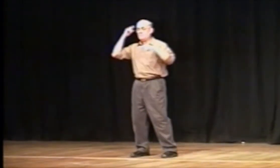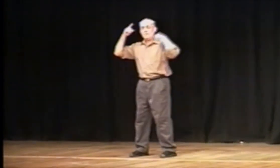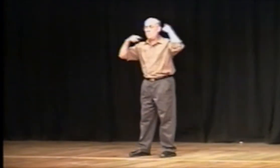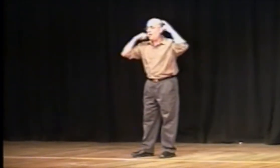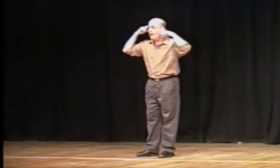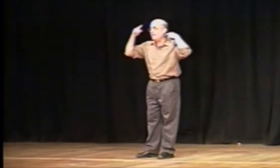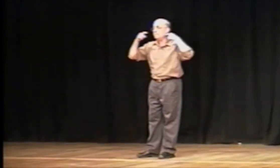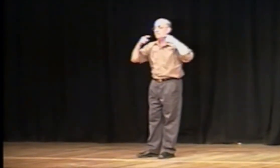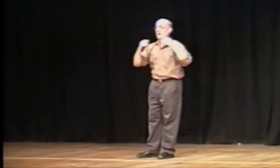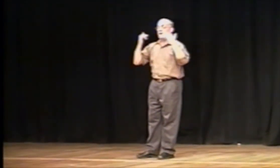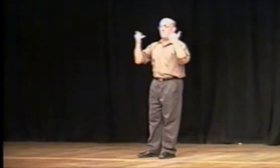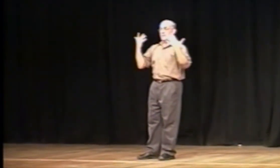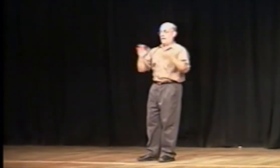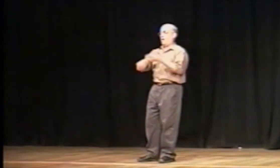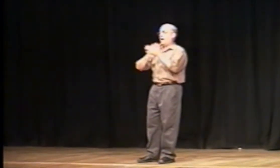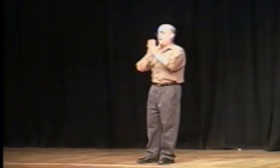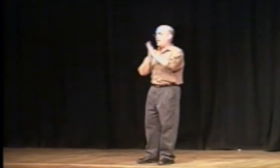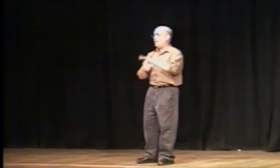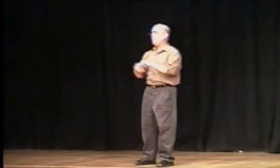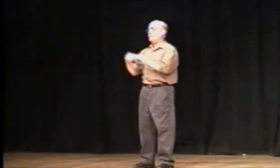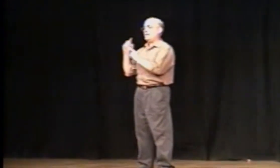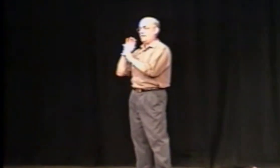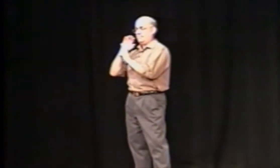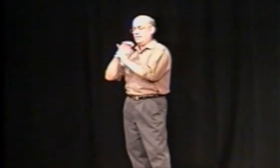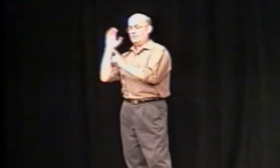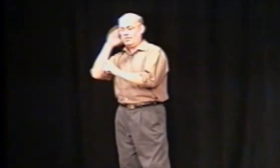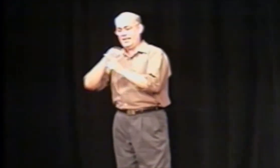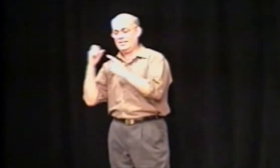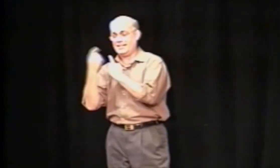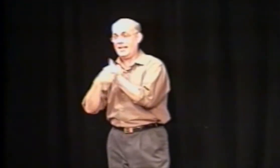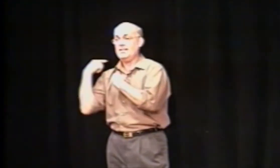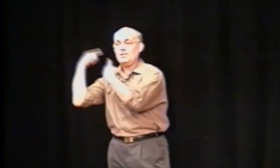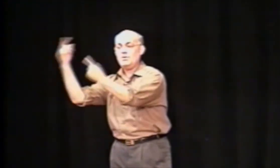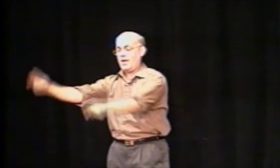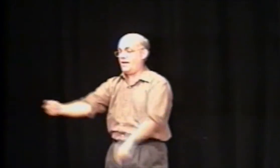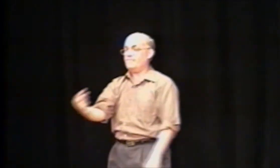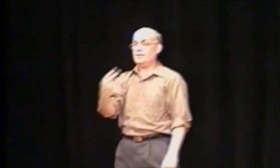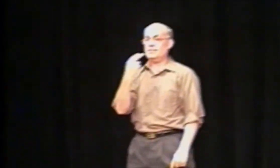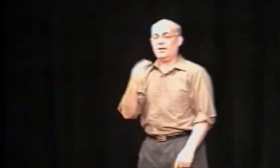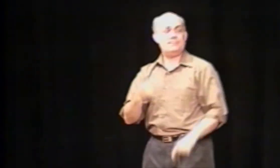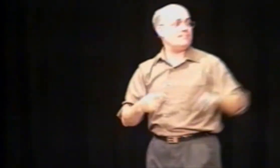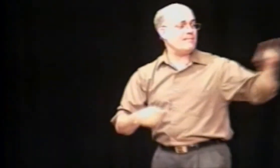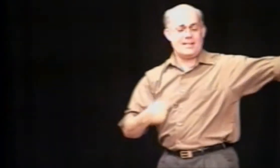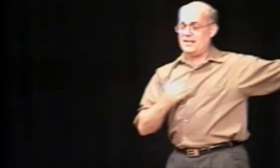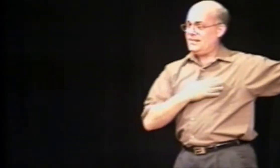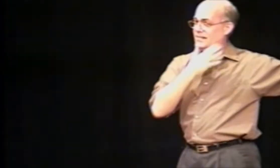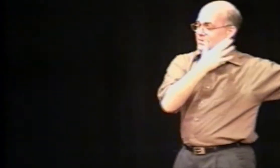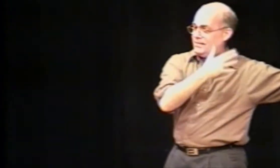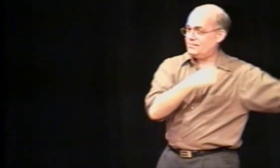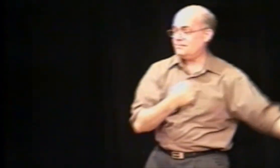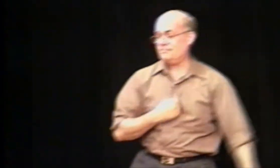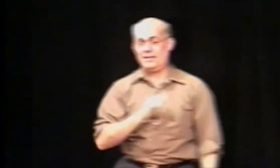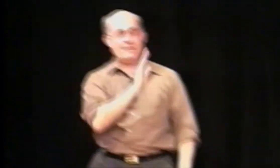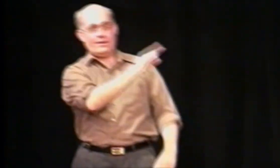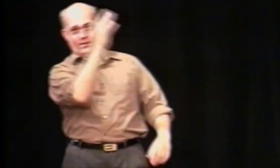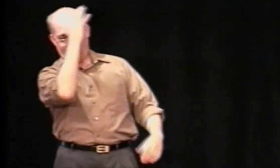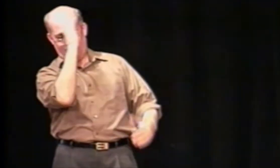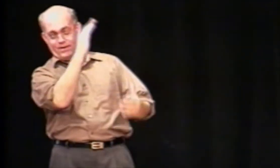drives me wild. For now I have become the strangest case you ever saw. As husband of my